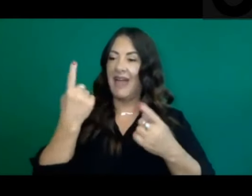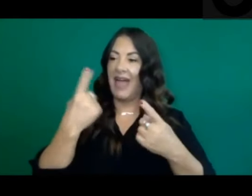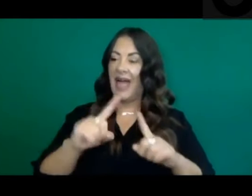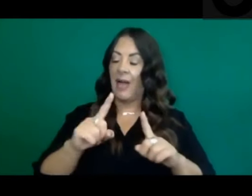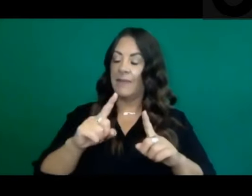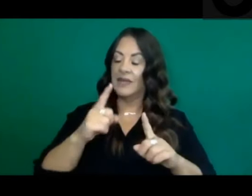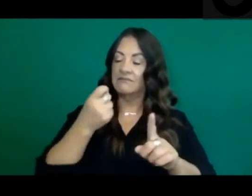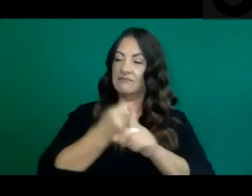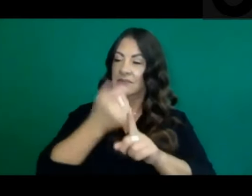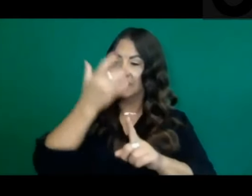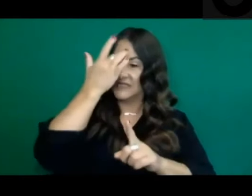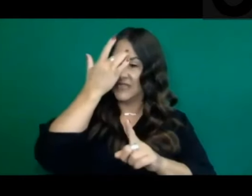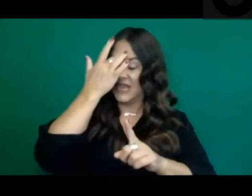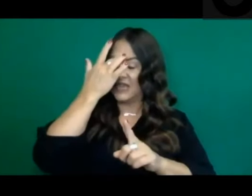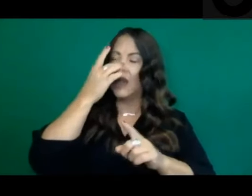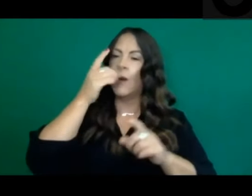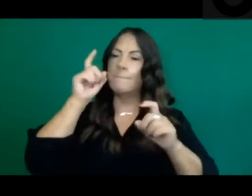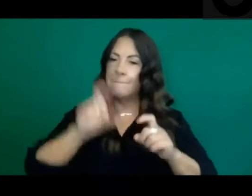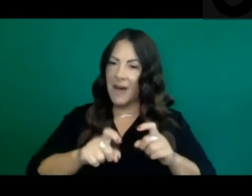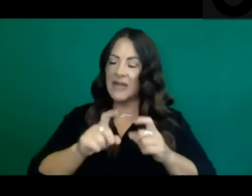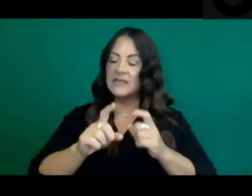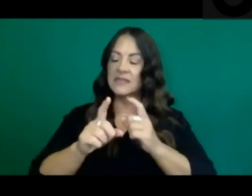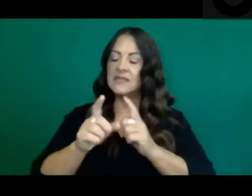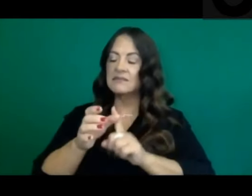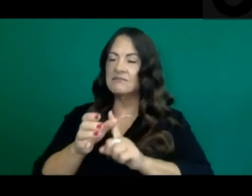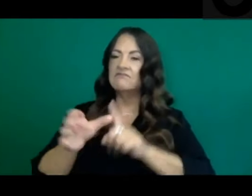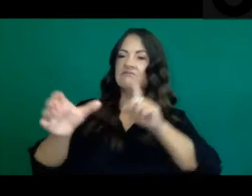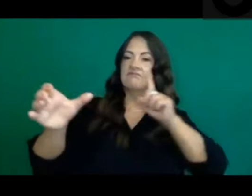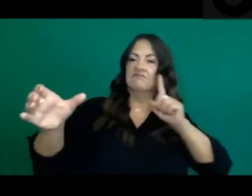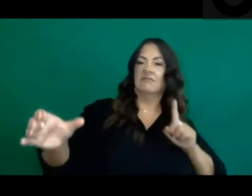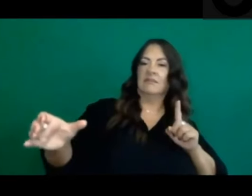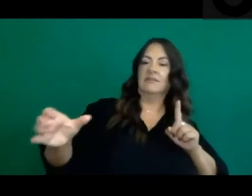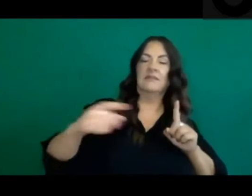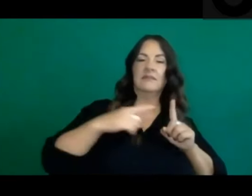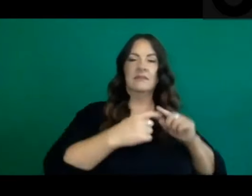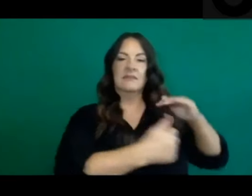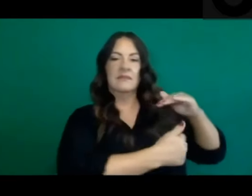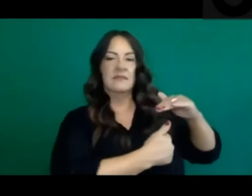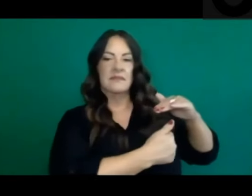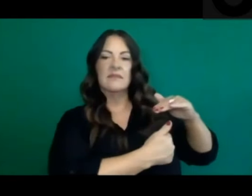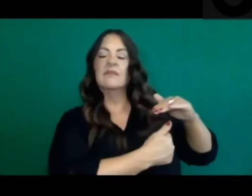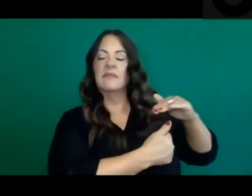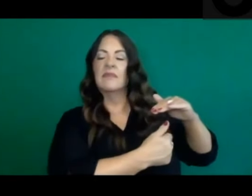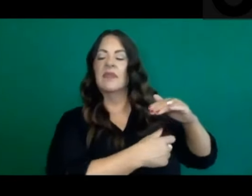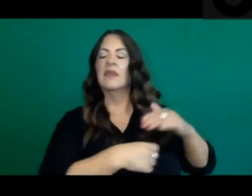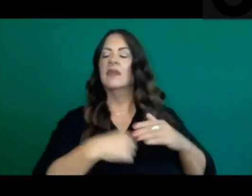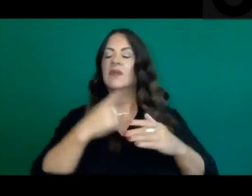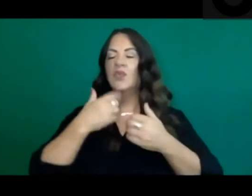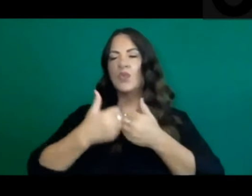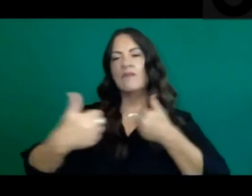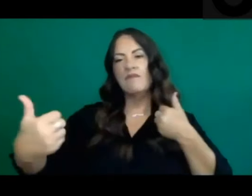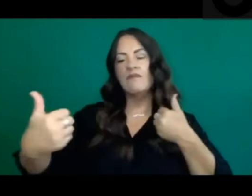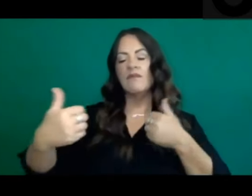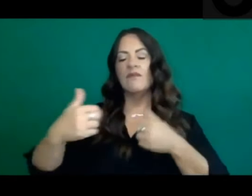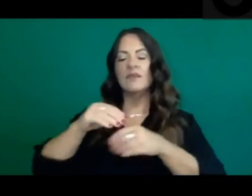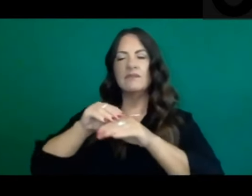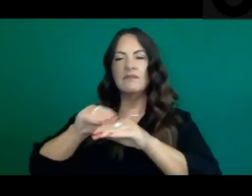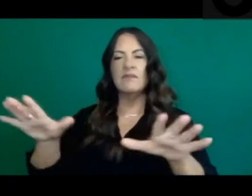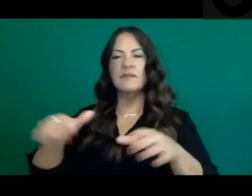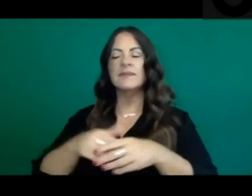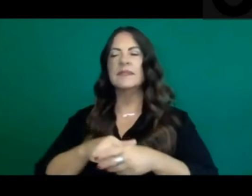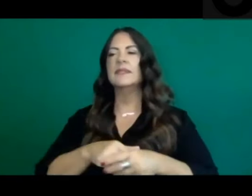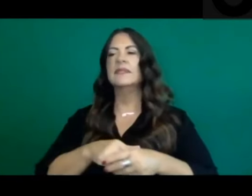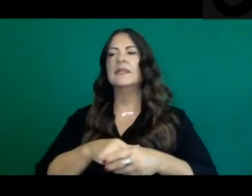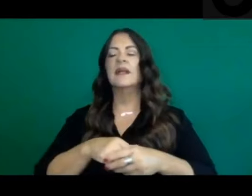That really helps cut down transmission. Others are able to identify some of our congregate